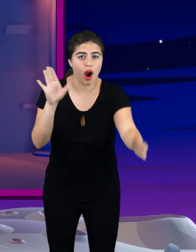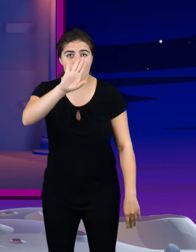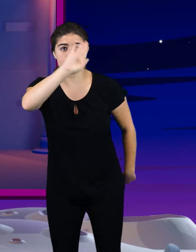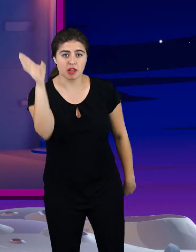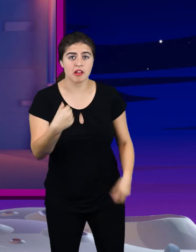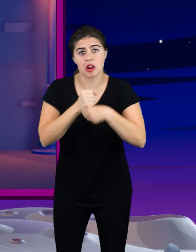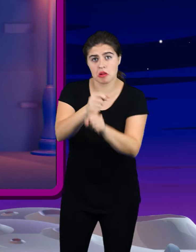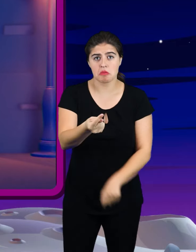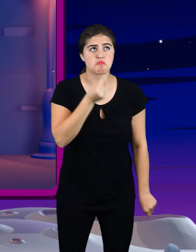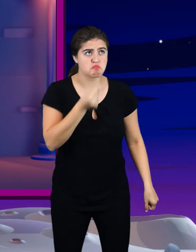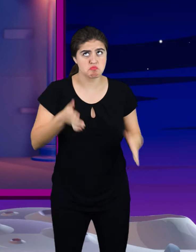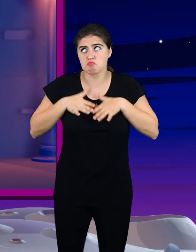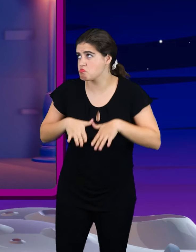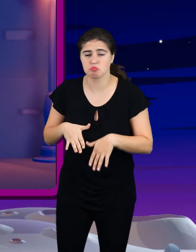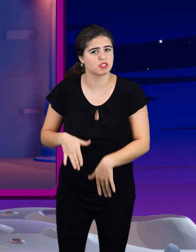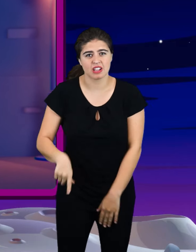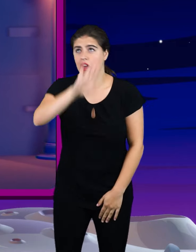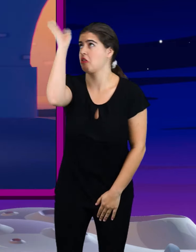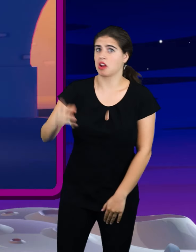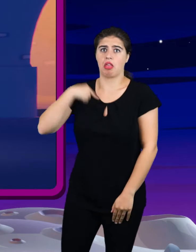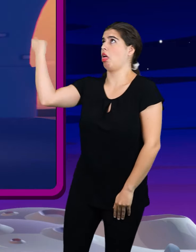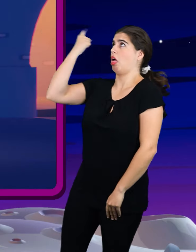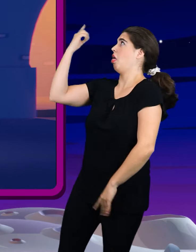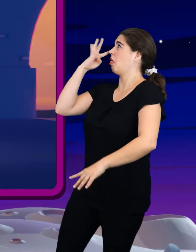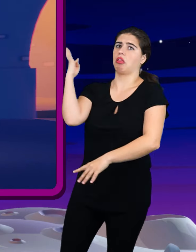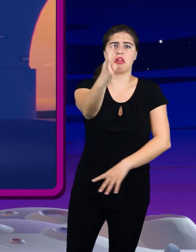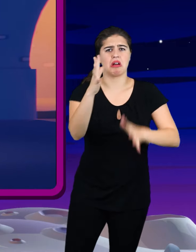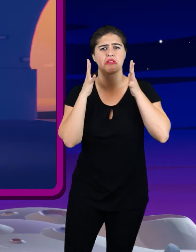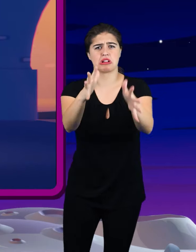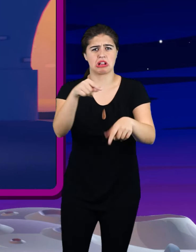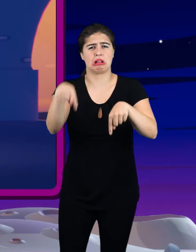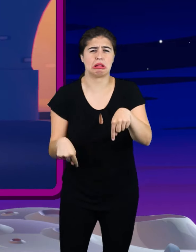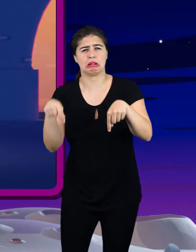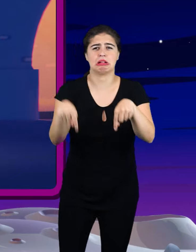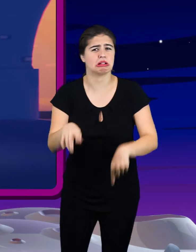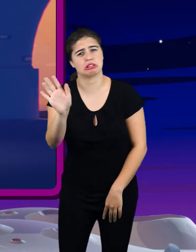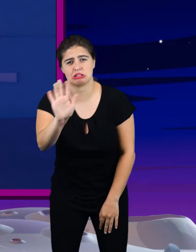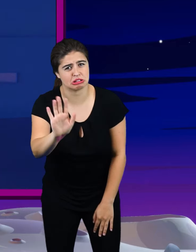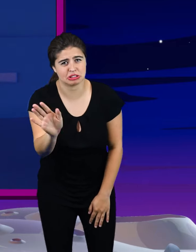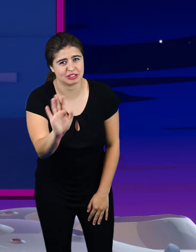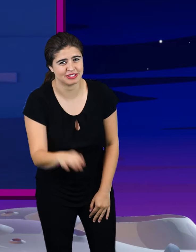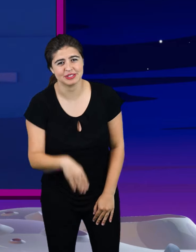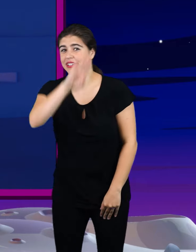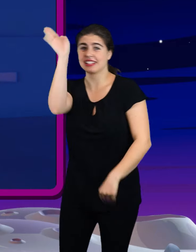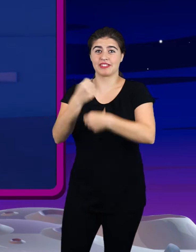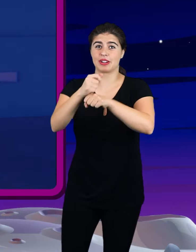up Never gonna let you down Never gonna run around And desert you Never gonna